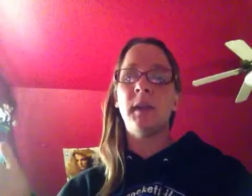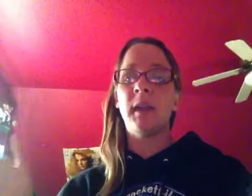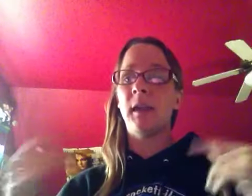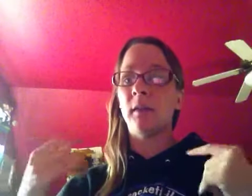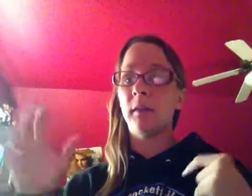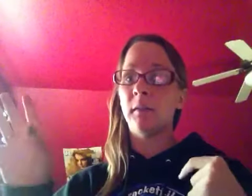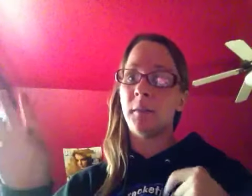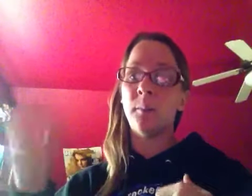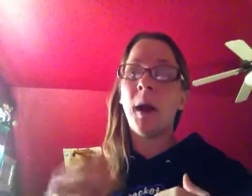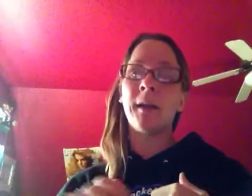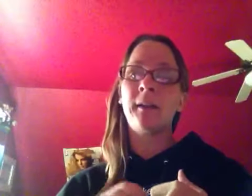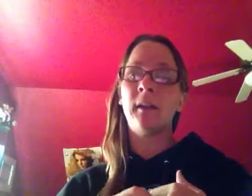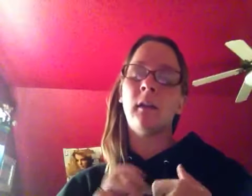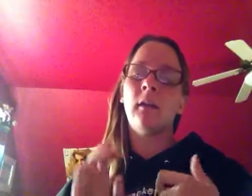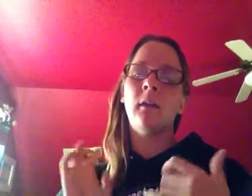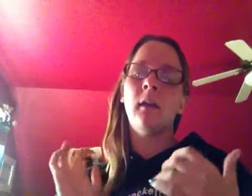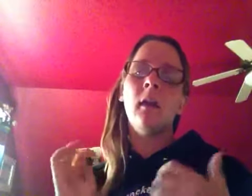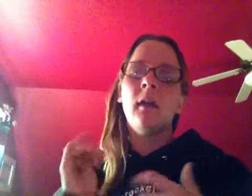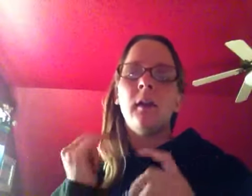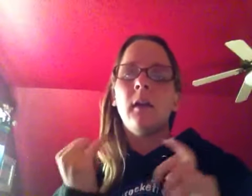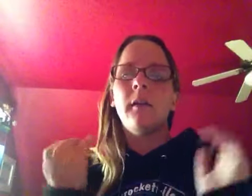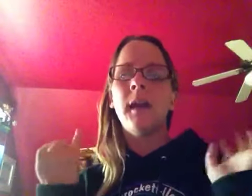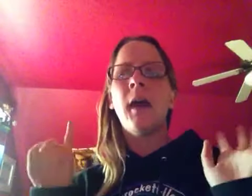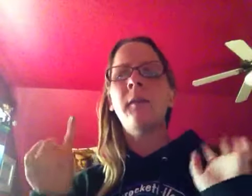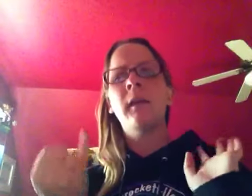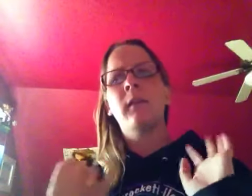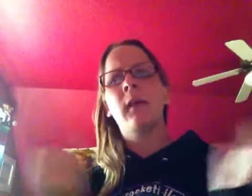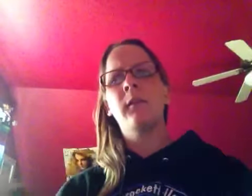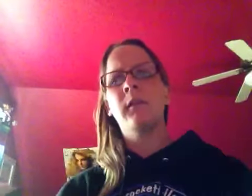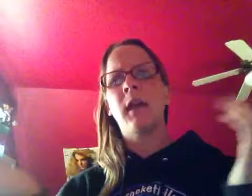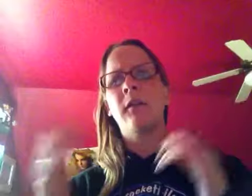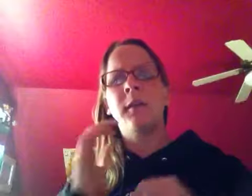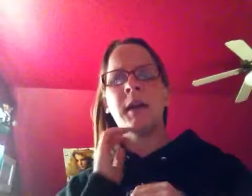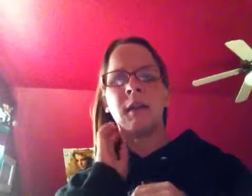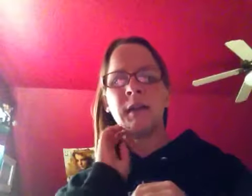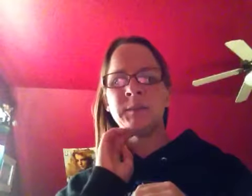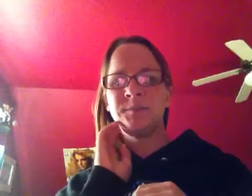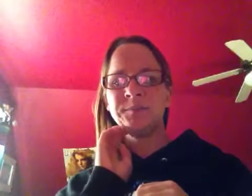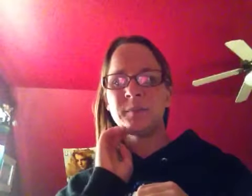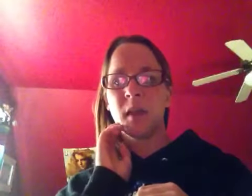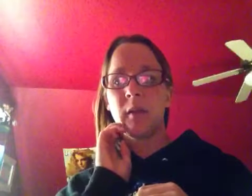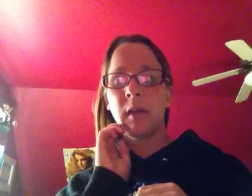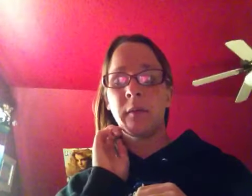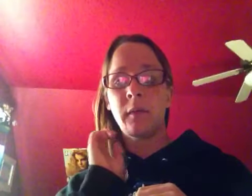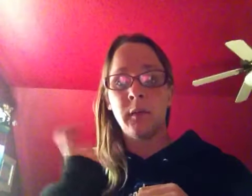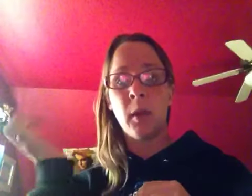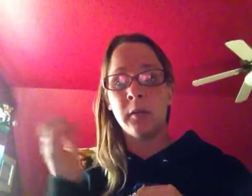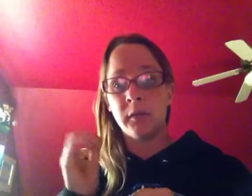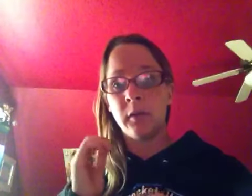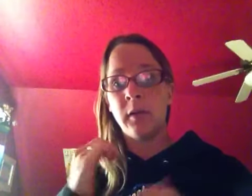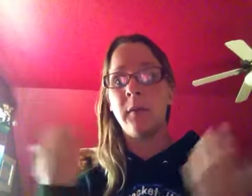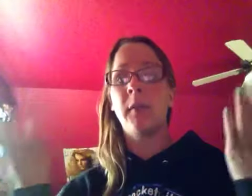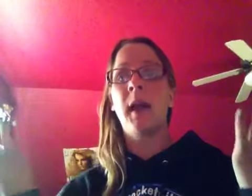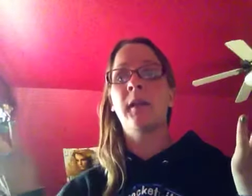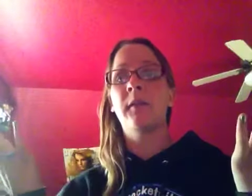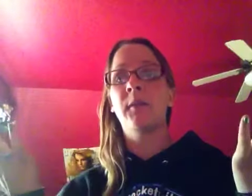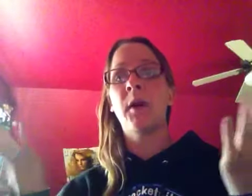thing little food boxes they have like a ton of stuff but um for a small store for kind of a small